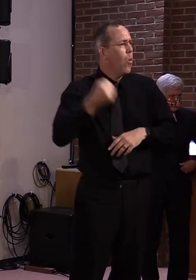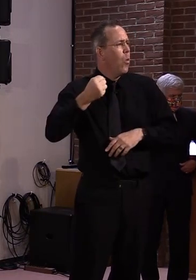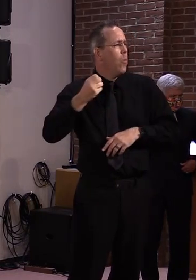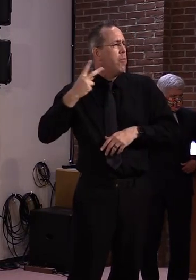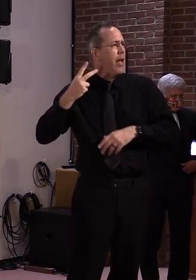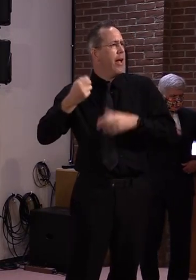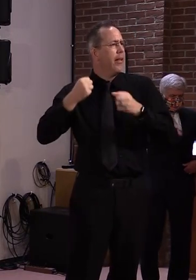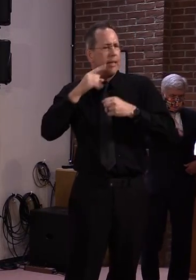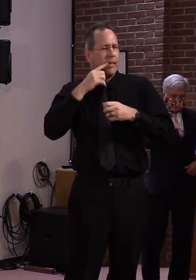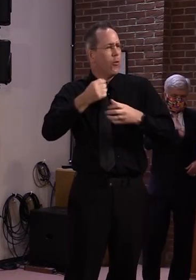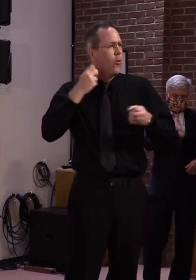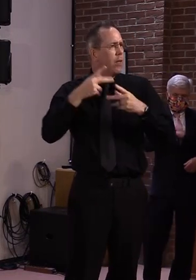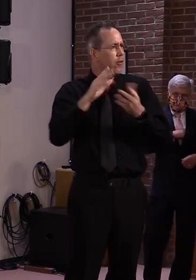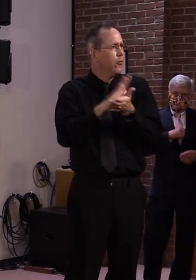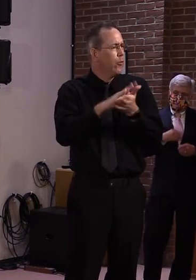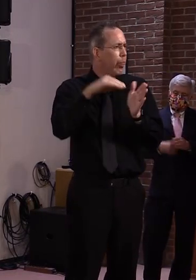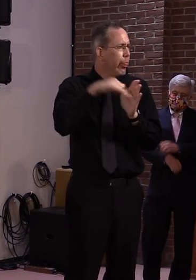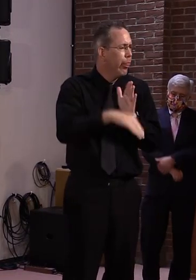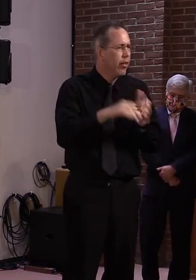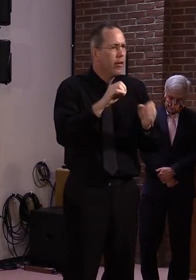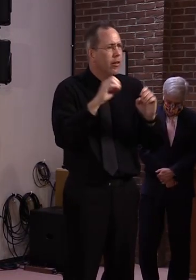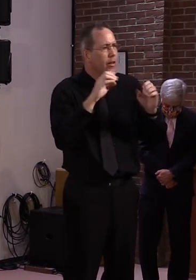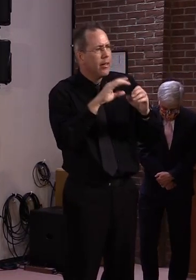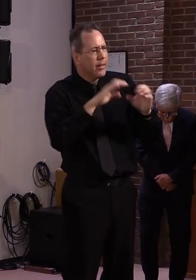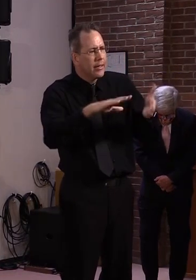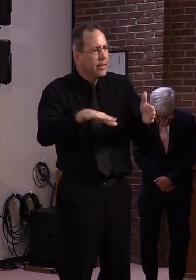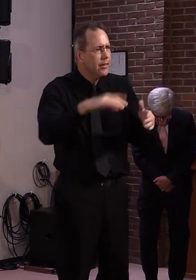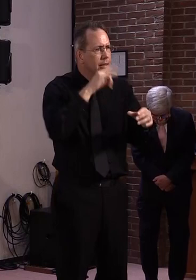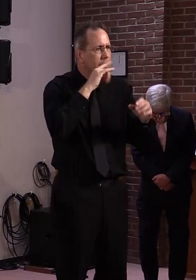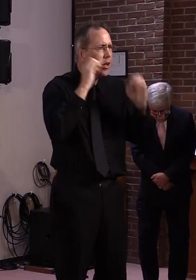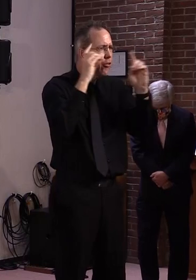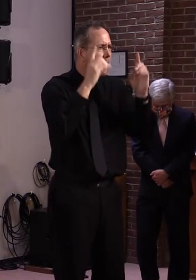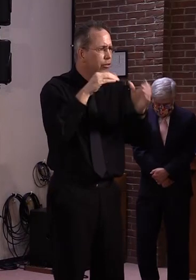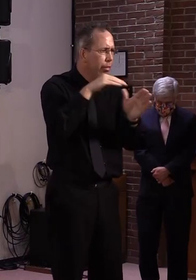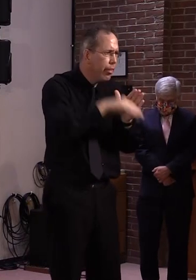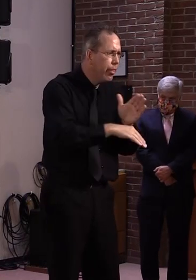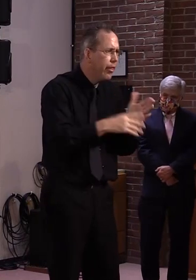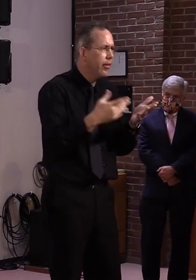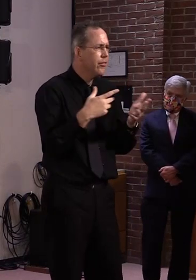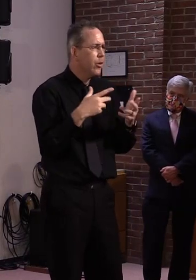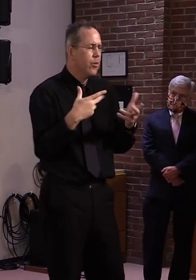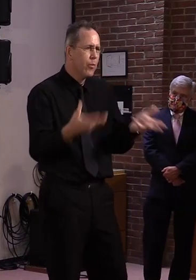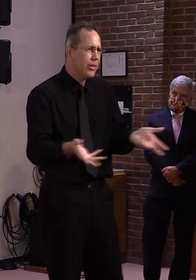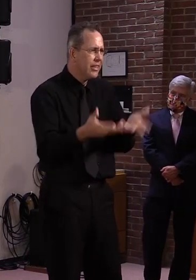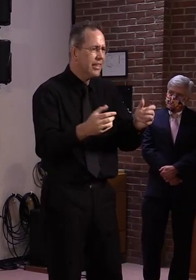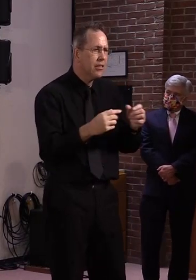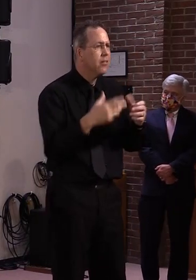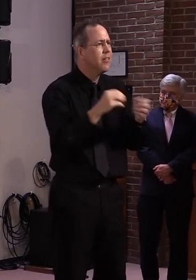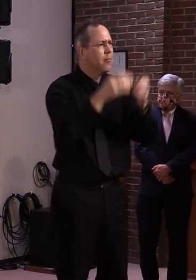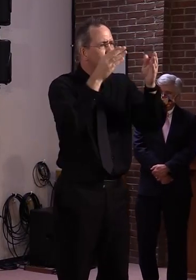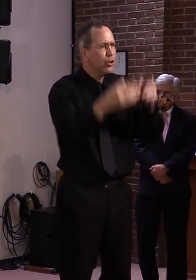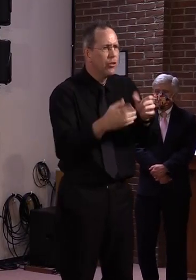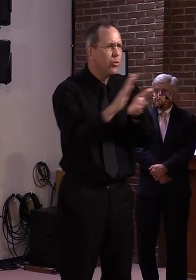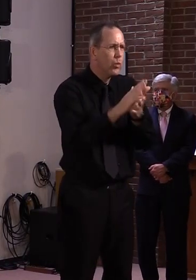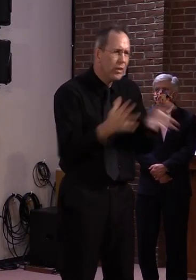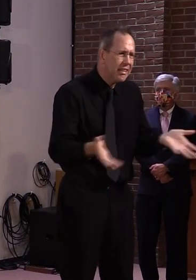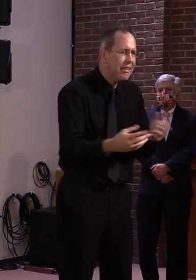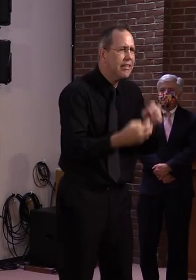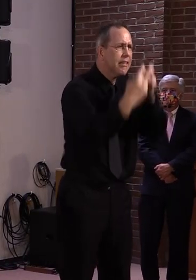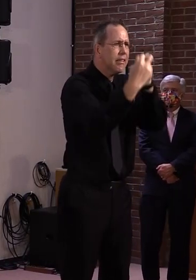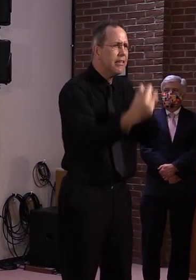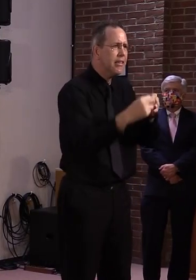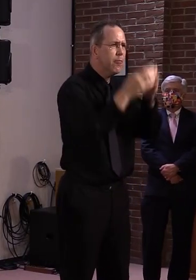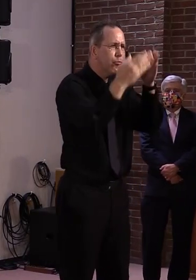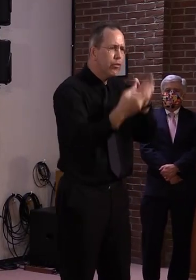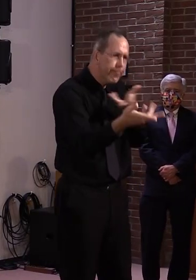you know, when you can in-person instruction, as we know is, uh, is better, uh, than what we've been facing over the last two